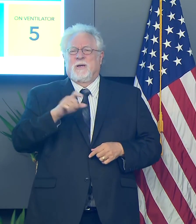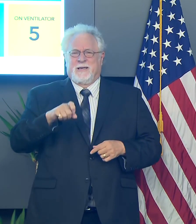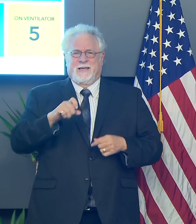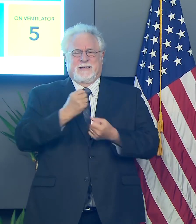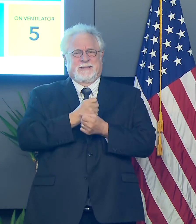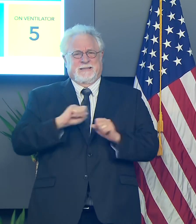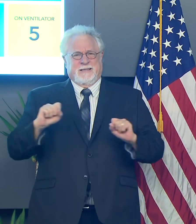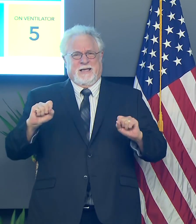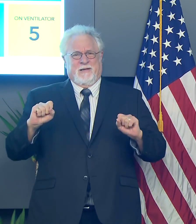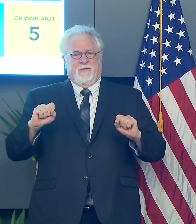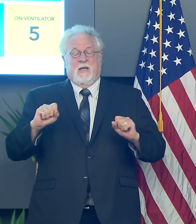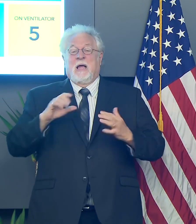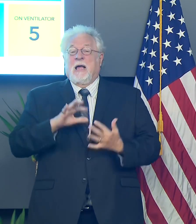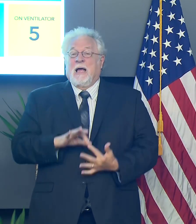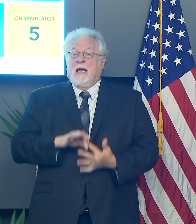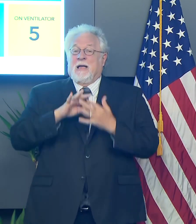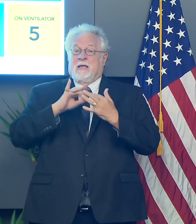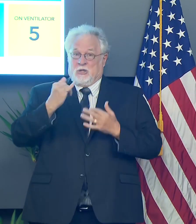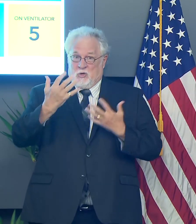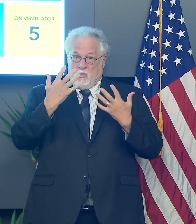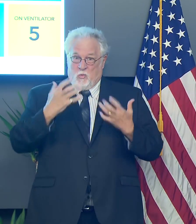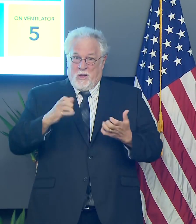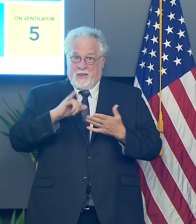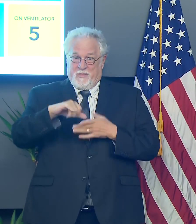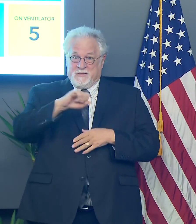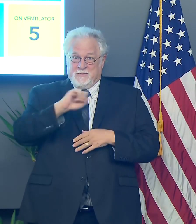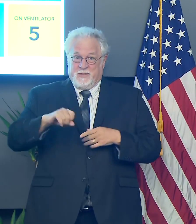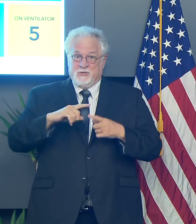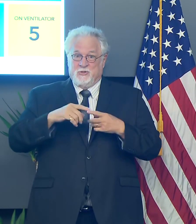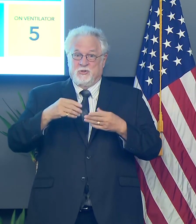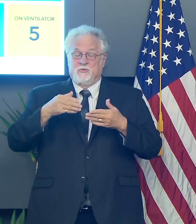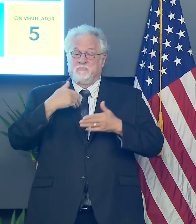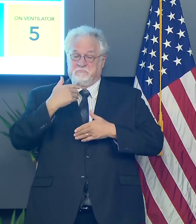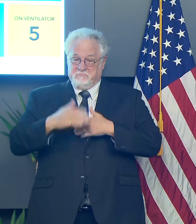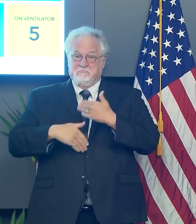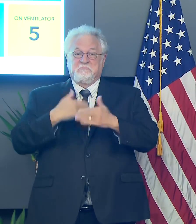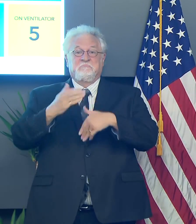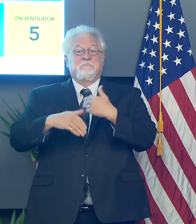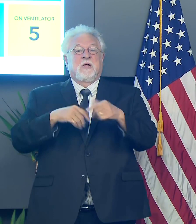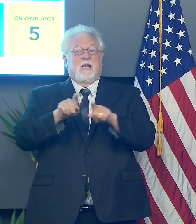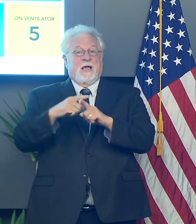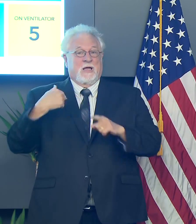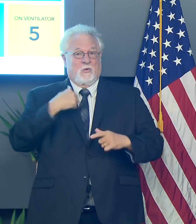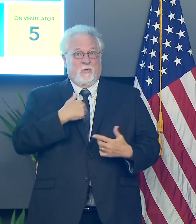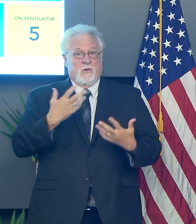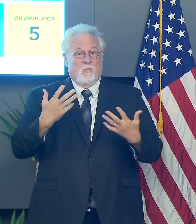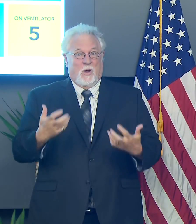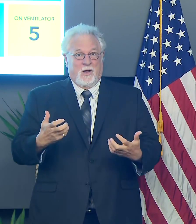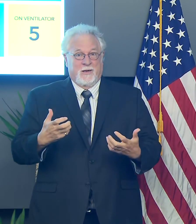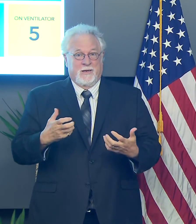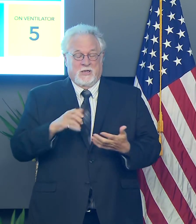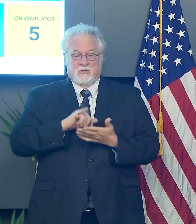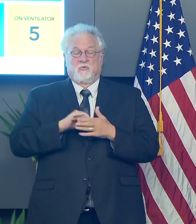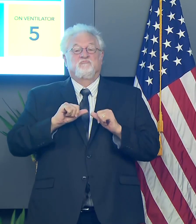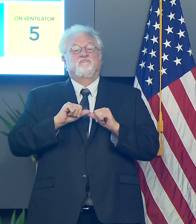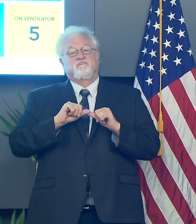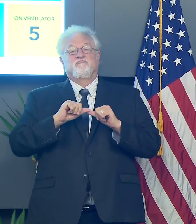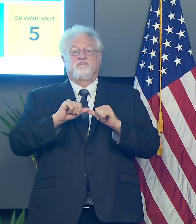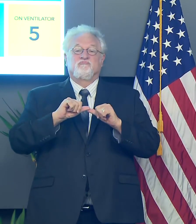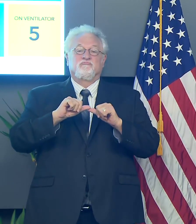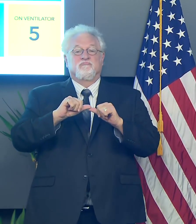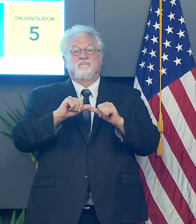to be safe, especially if you want, uh, this semester to play out the way we all want it to. And that is that school can remain,